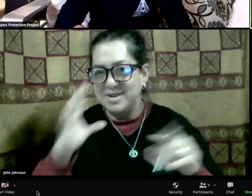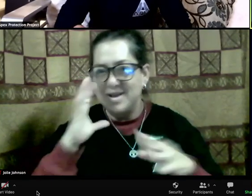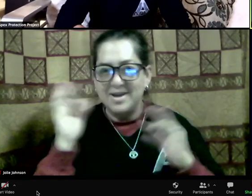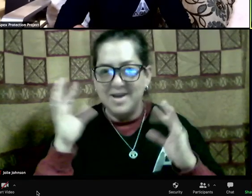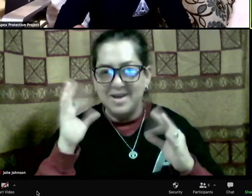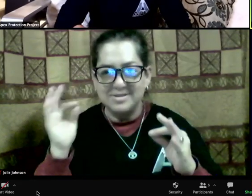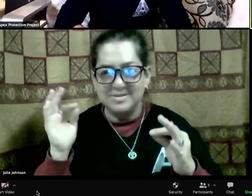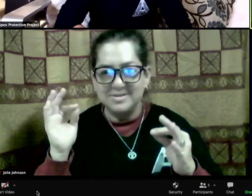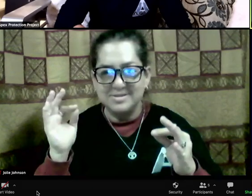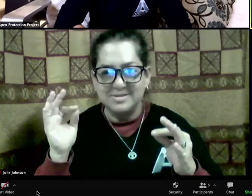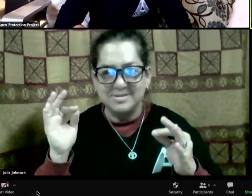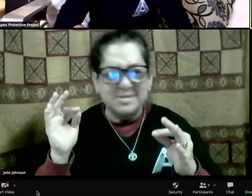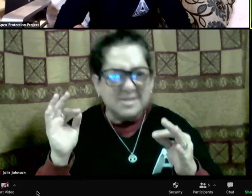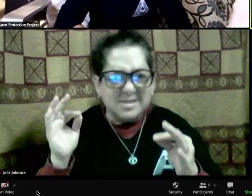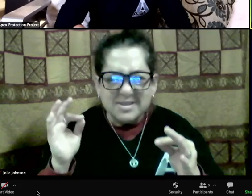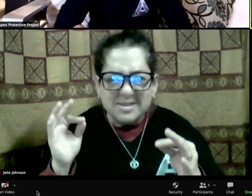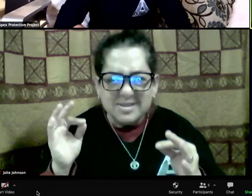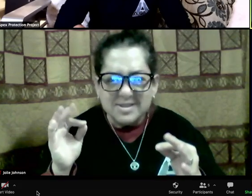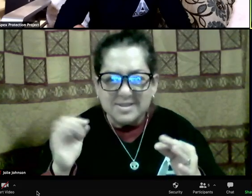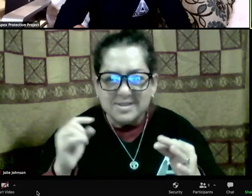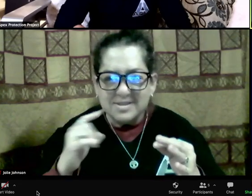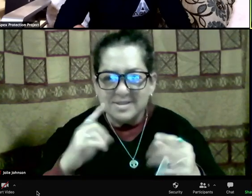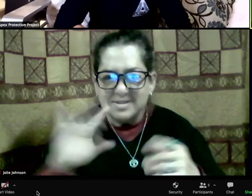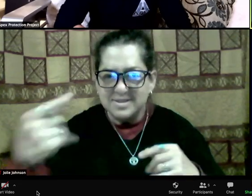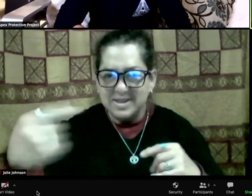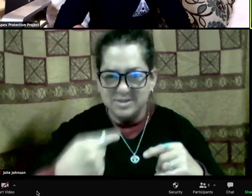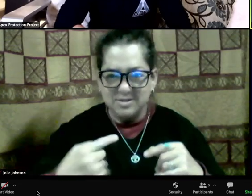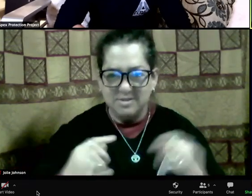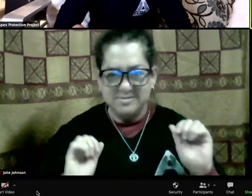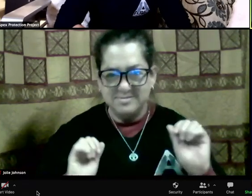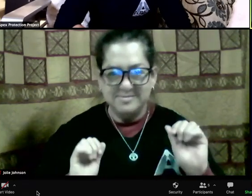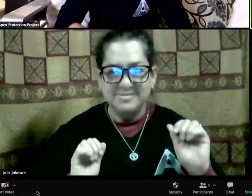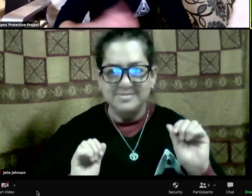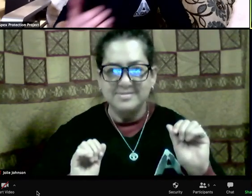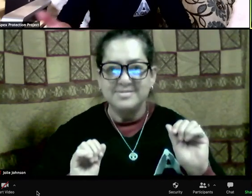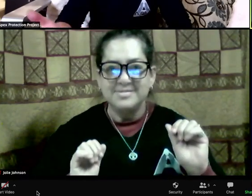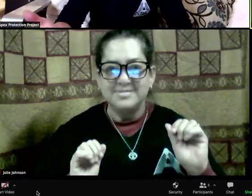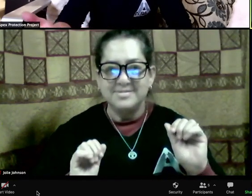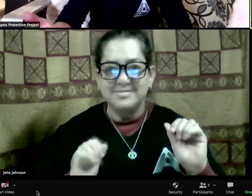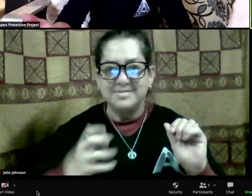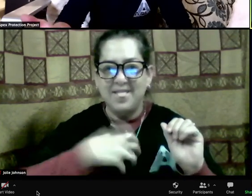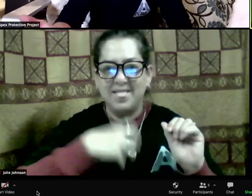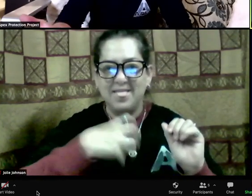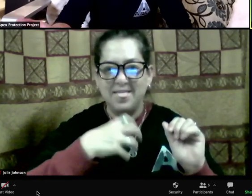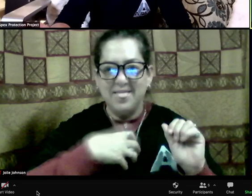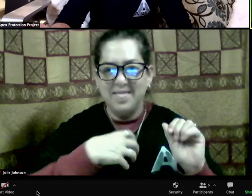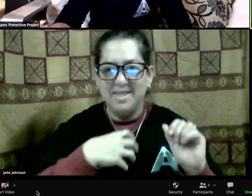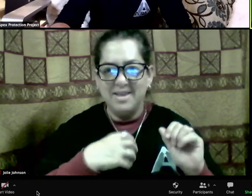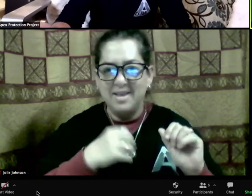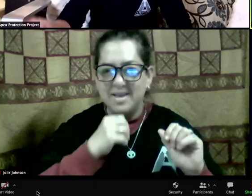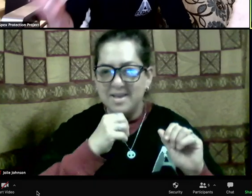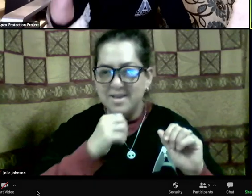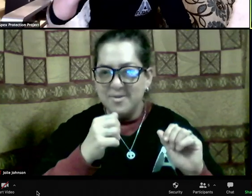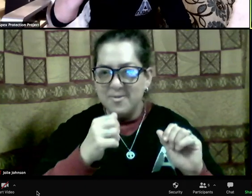books because P is for poop is back in the number one spot. Did you hear that? Yeah.